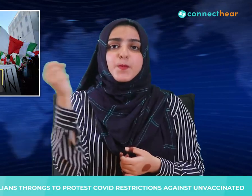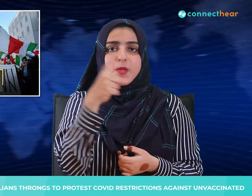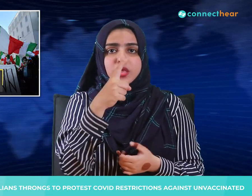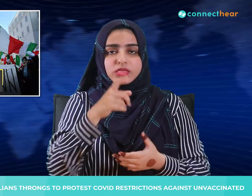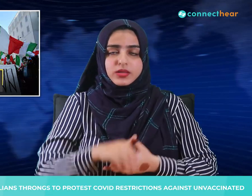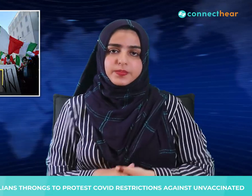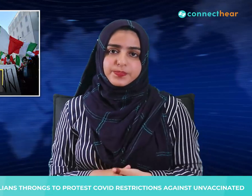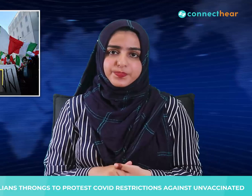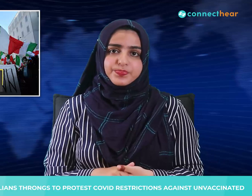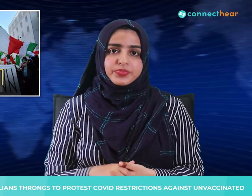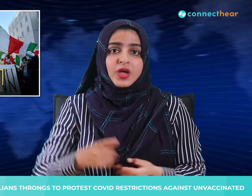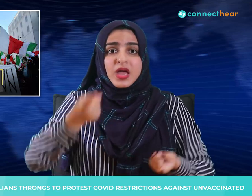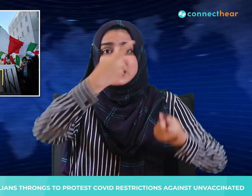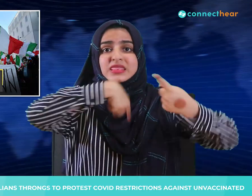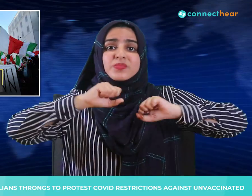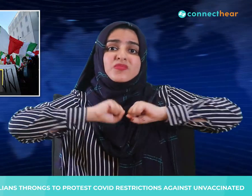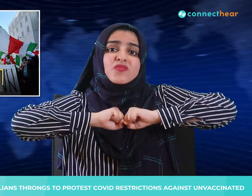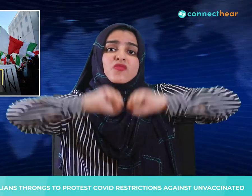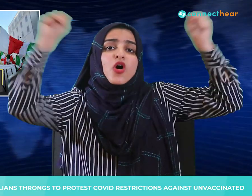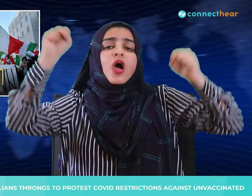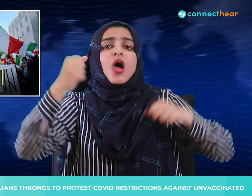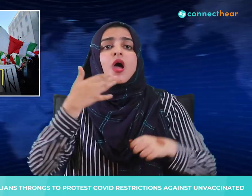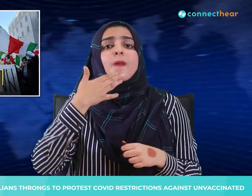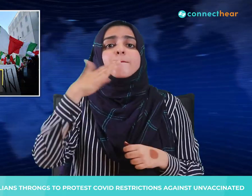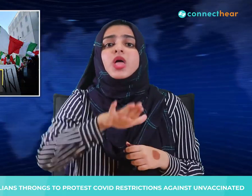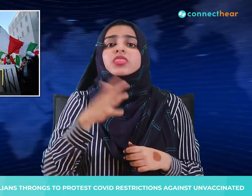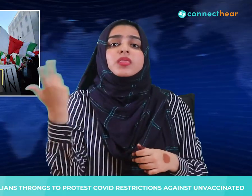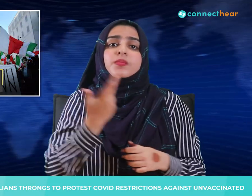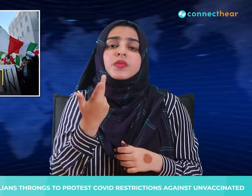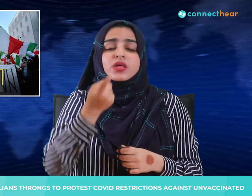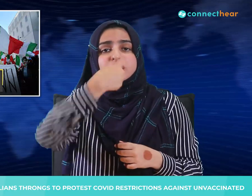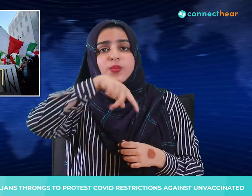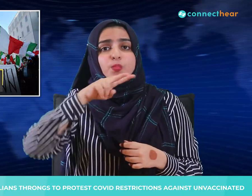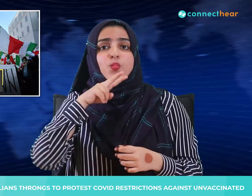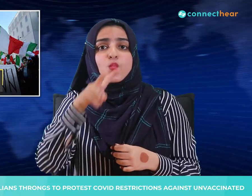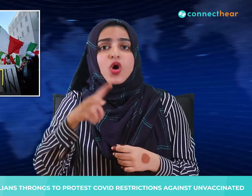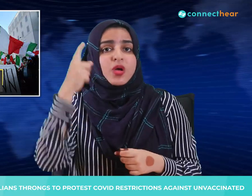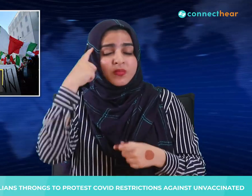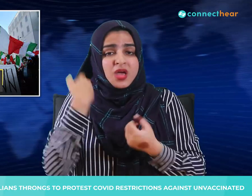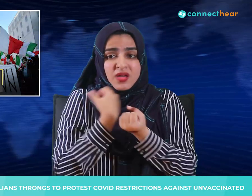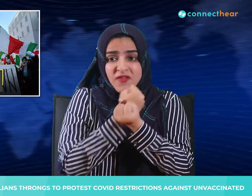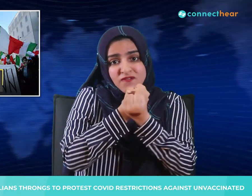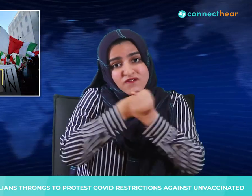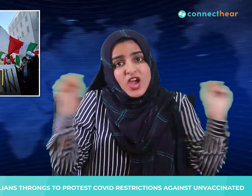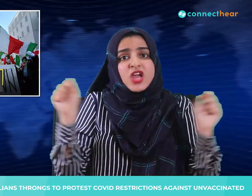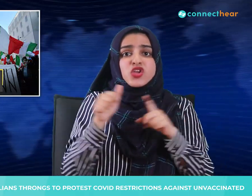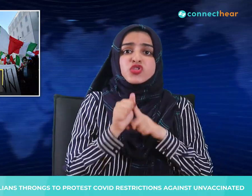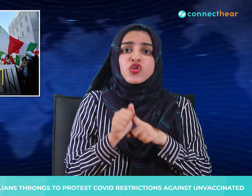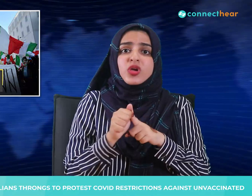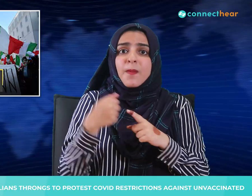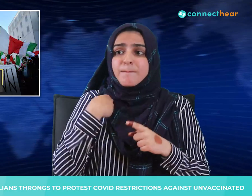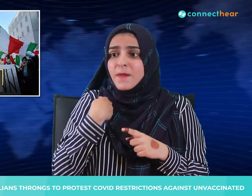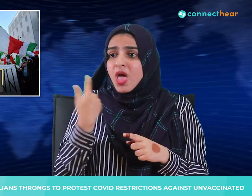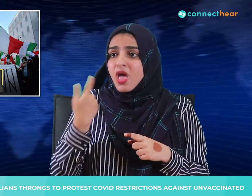Better to die free than live like slaves, read one placard held up outside Milan's Gothic cathedral.